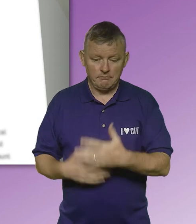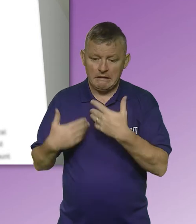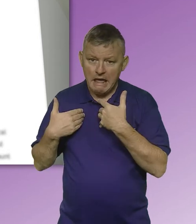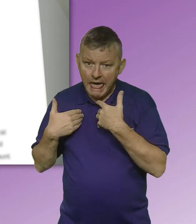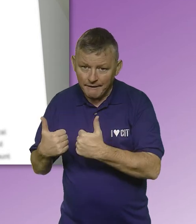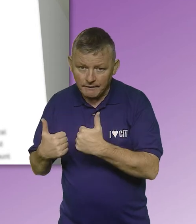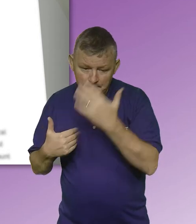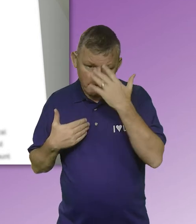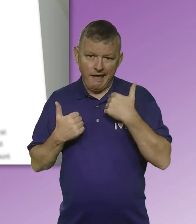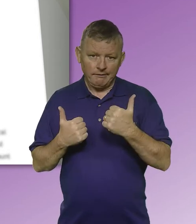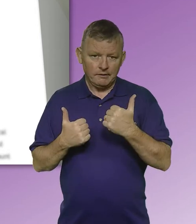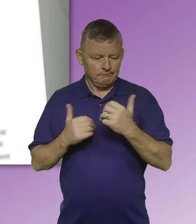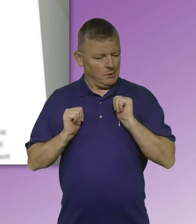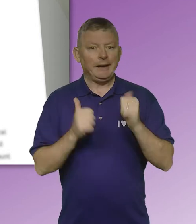health, mental health and wellbeing,